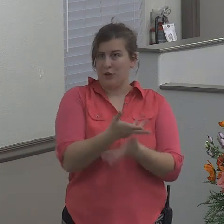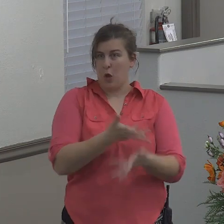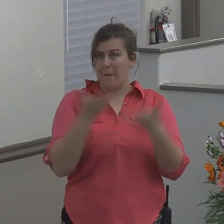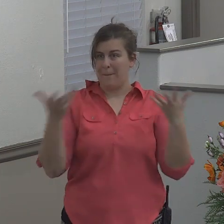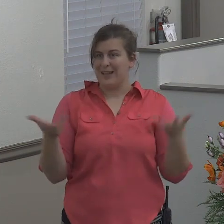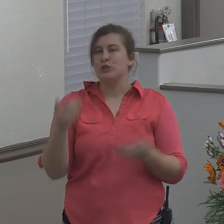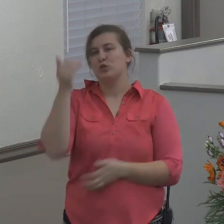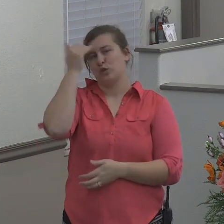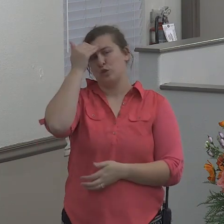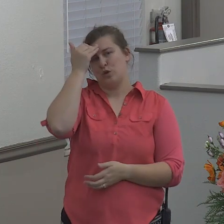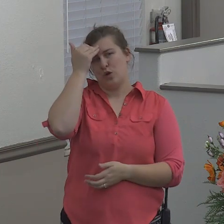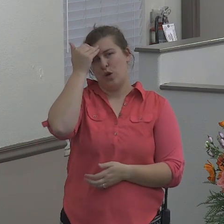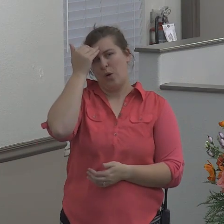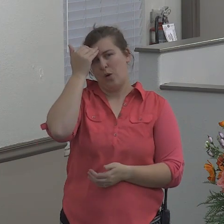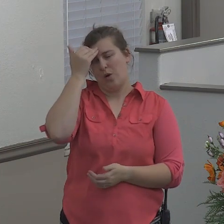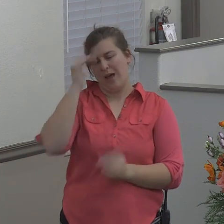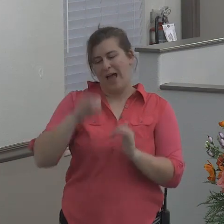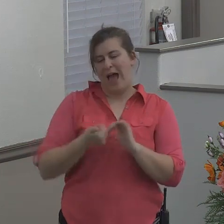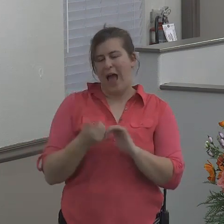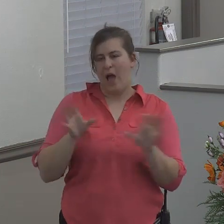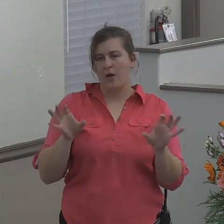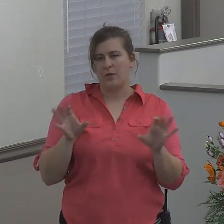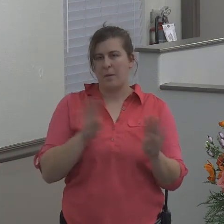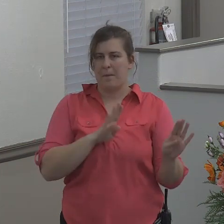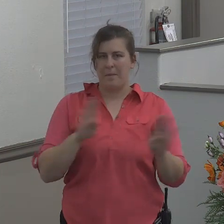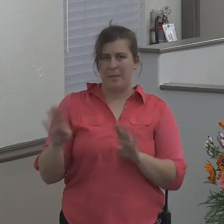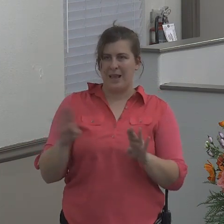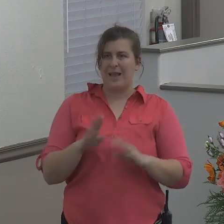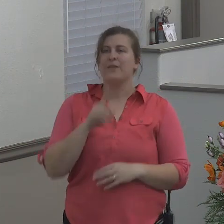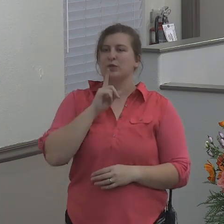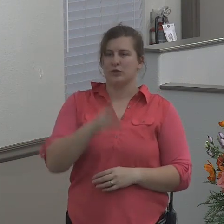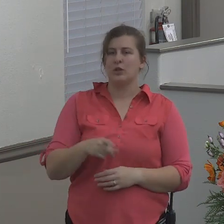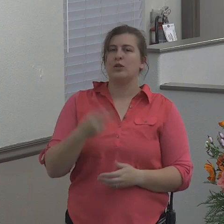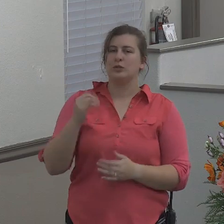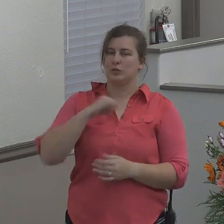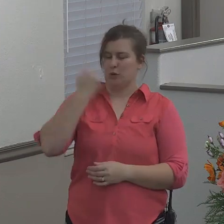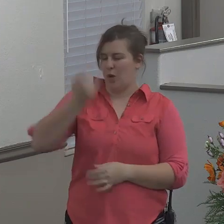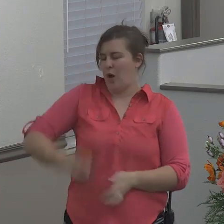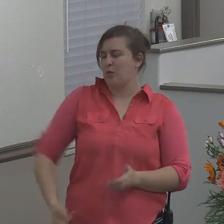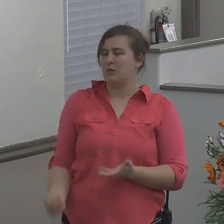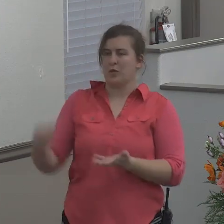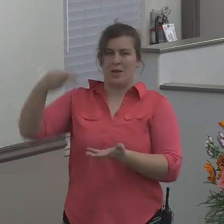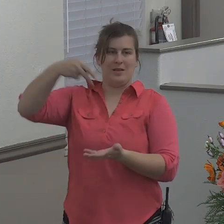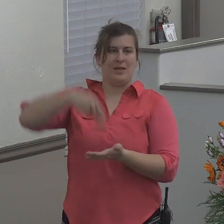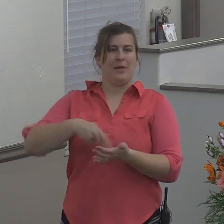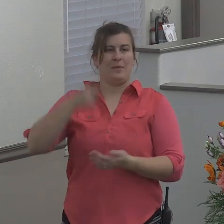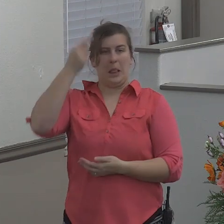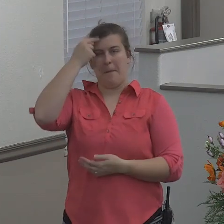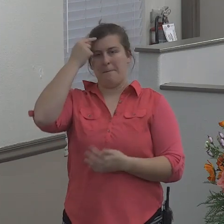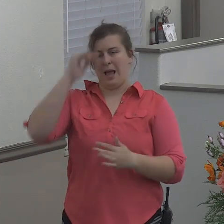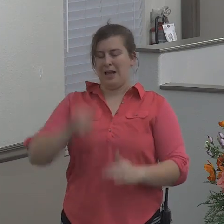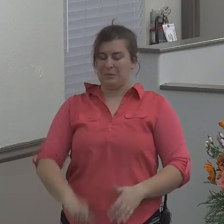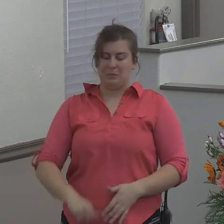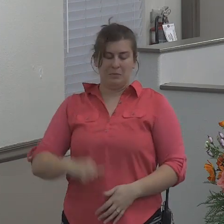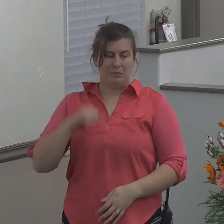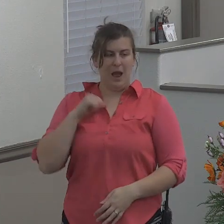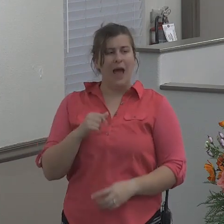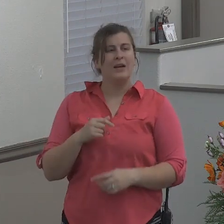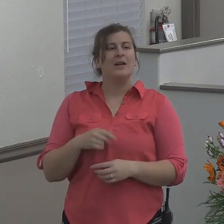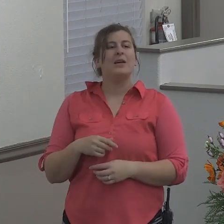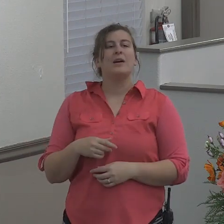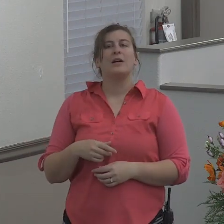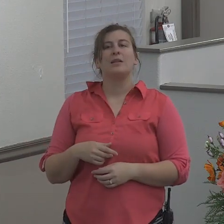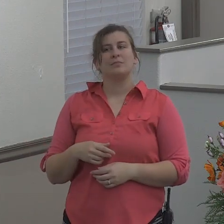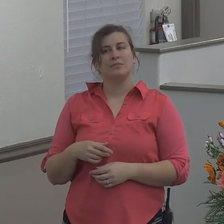to treat her. Oh yes, Jonah was definitely rising up, but only in his mind. So as you can see, Jonah was